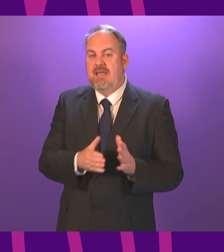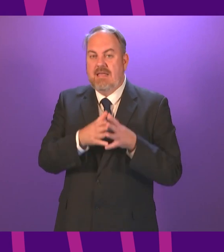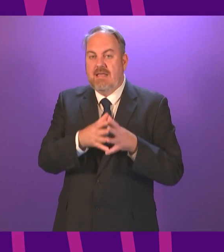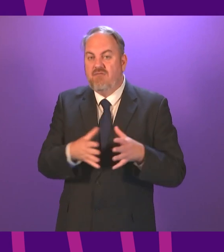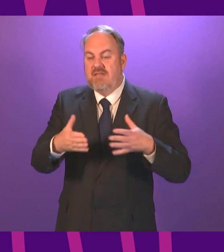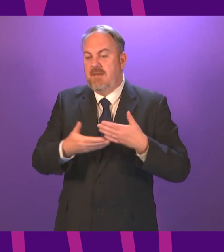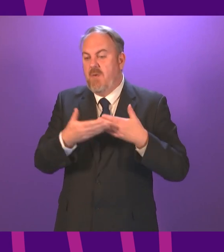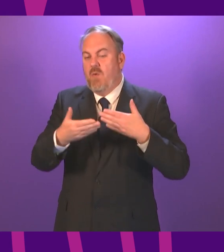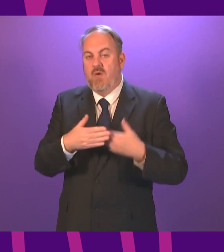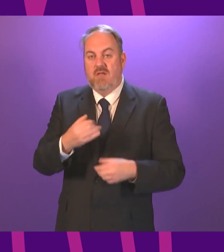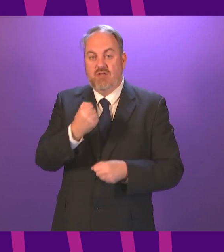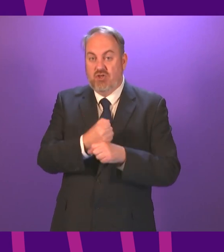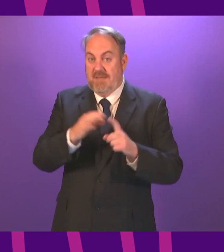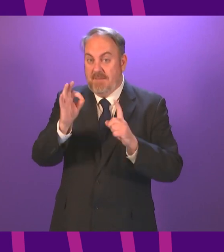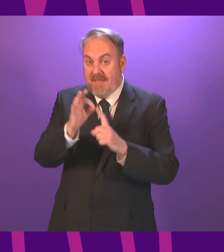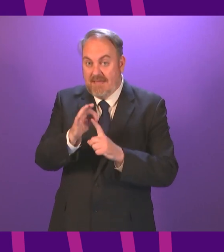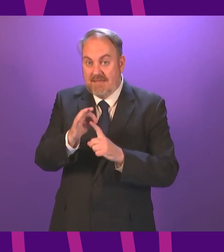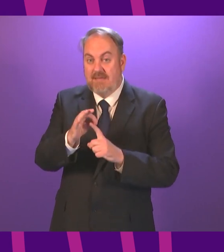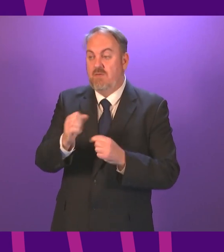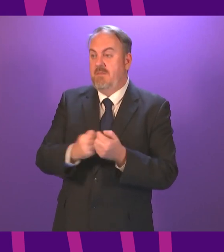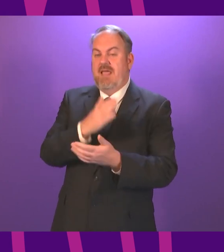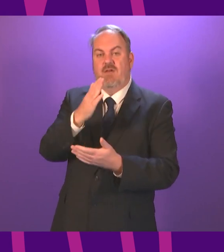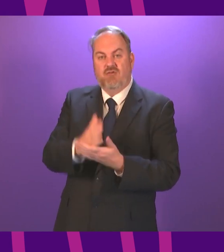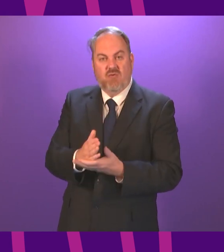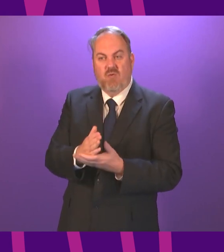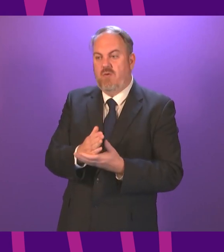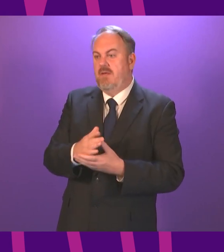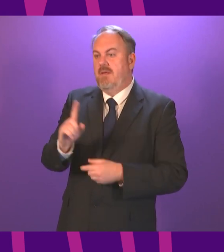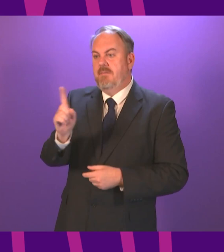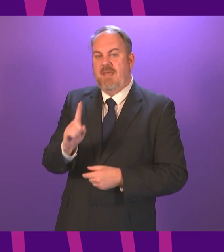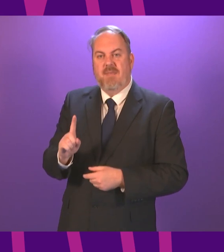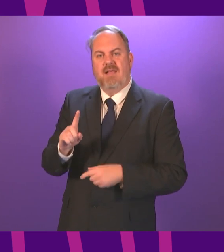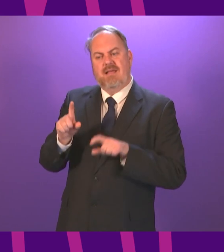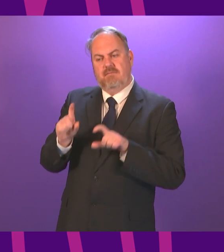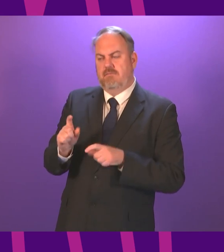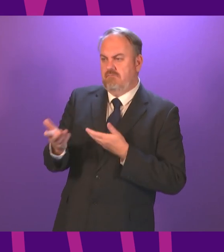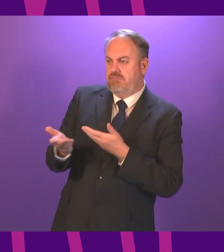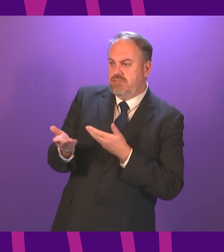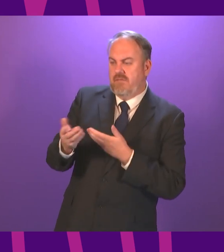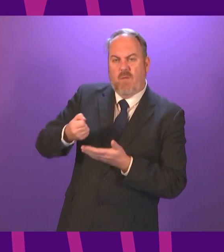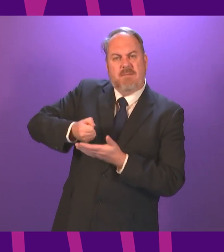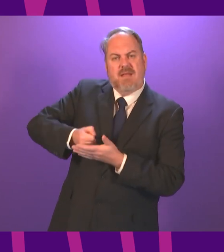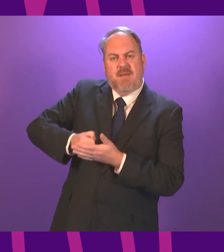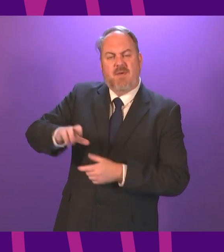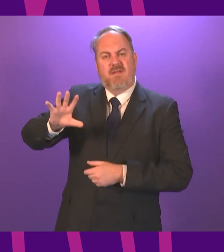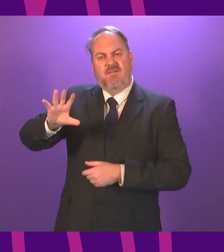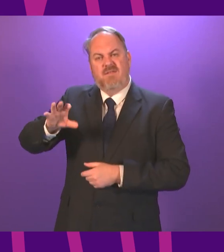practices so that patients can get at least 15 minutes with their family doctor and growing practice teams to include welfare rights officers and